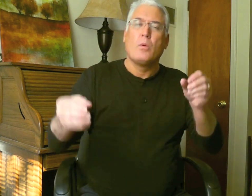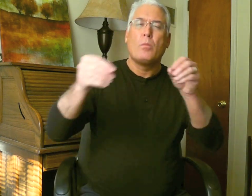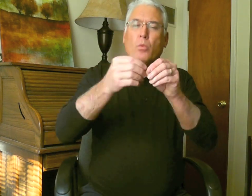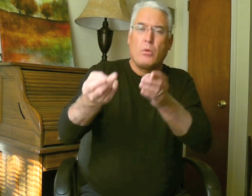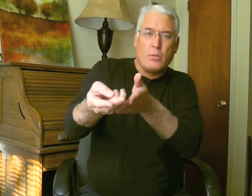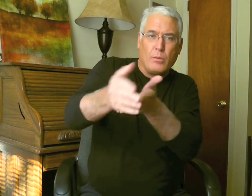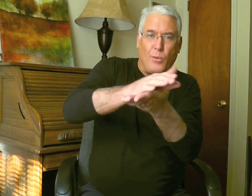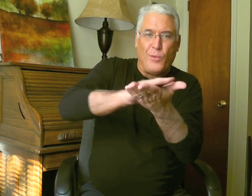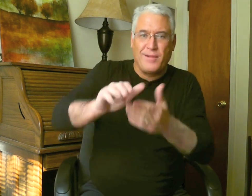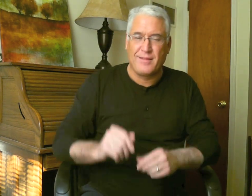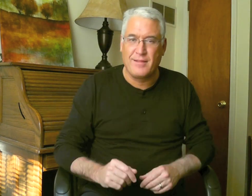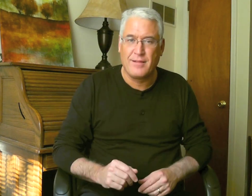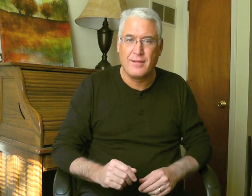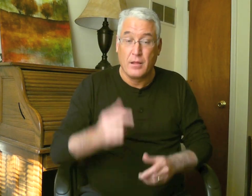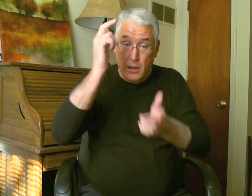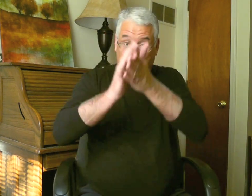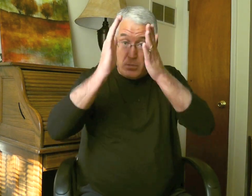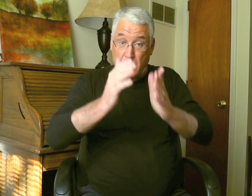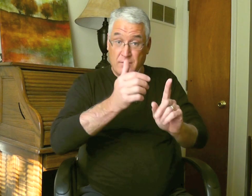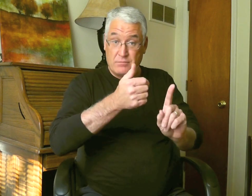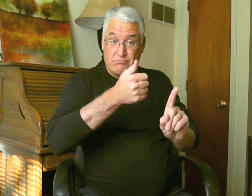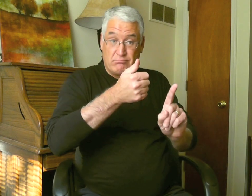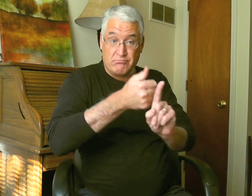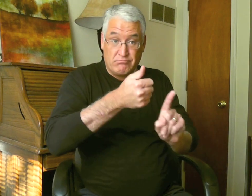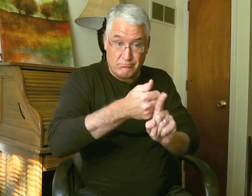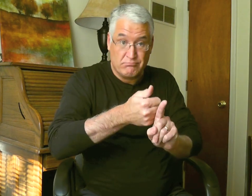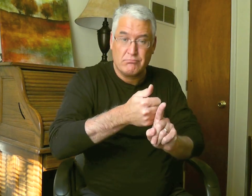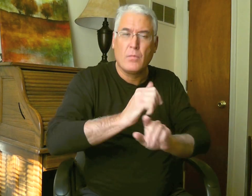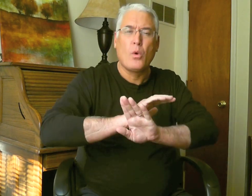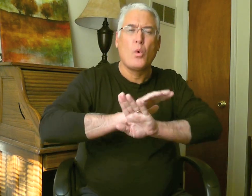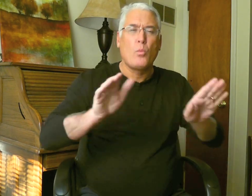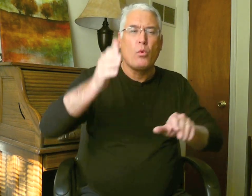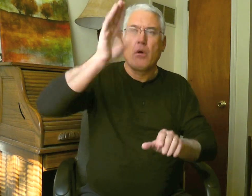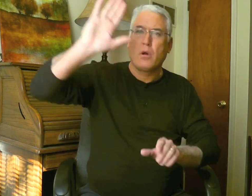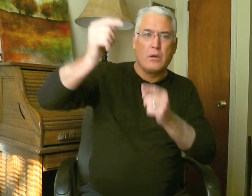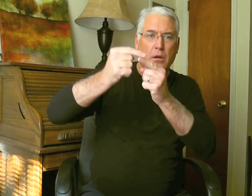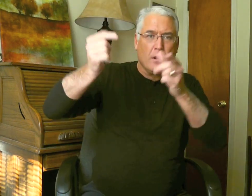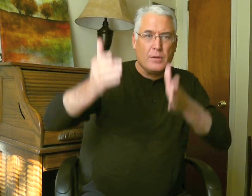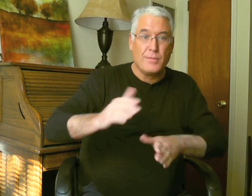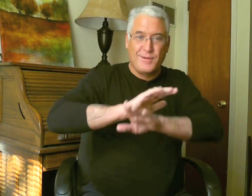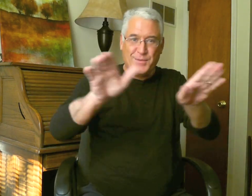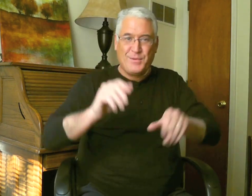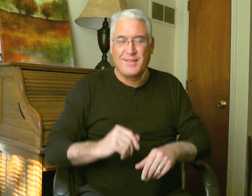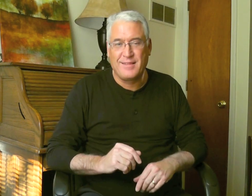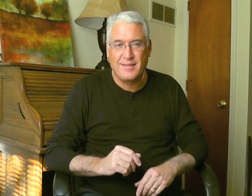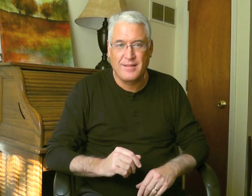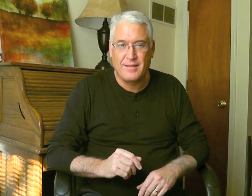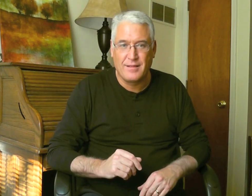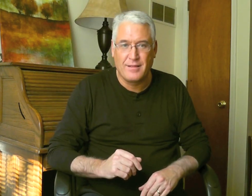them to more holiness. Believers themselves, they are no longer enemies of God.